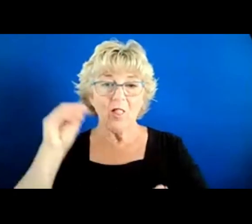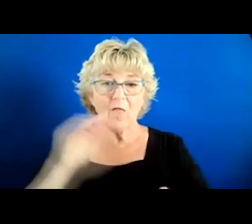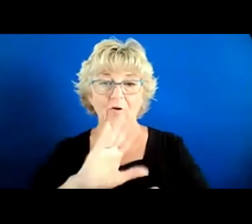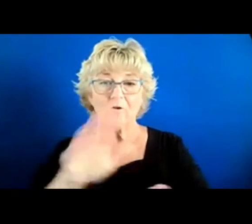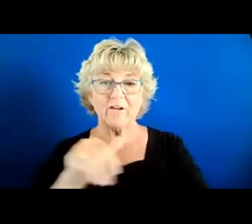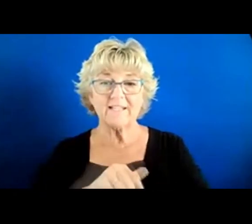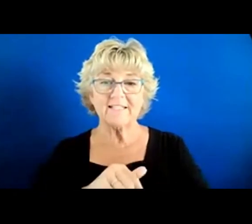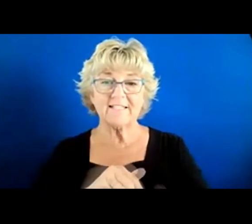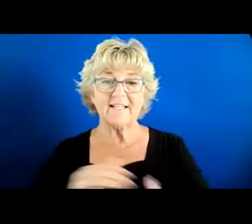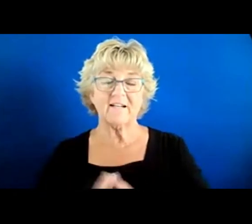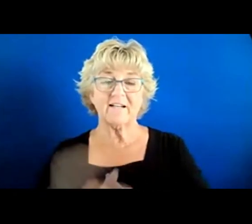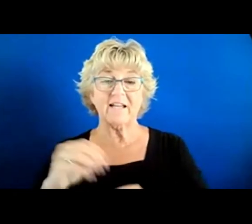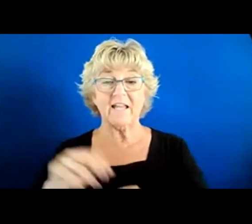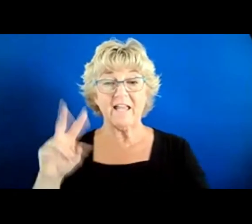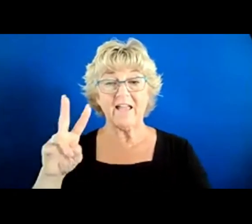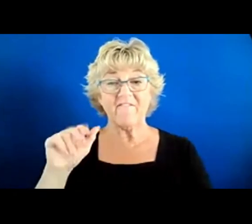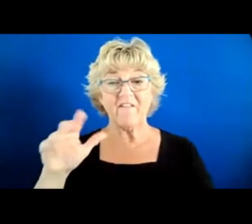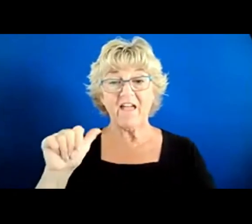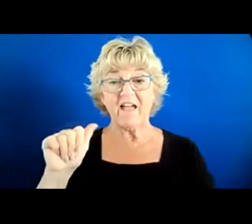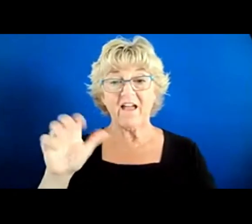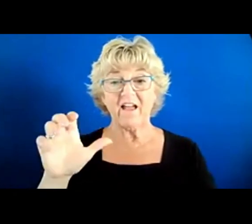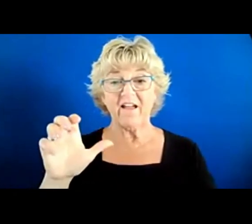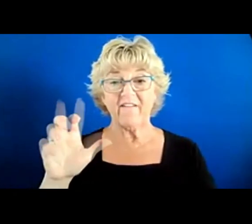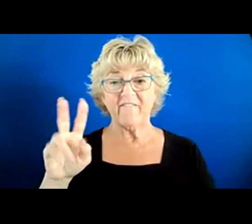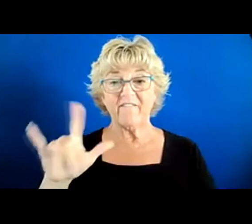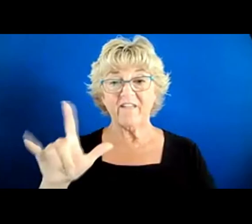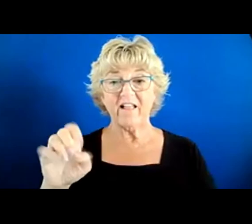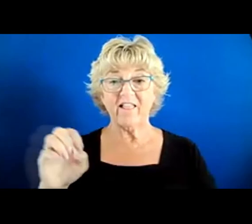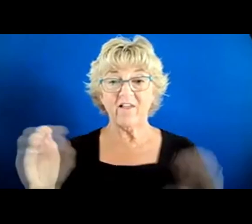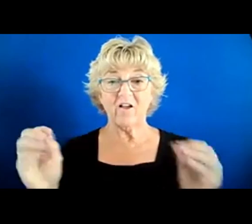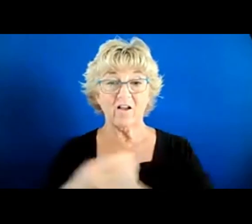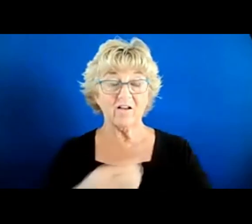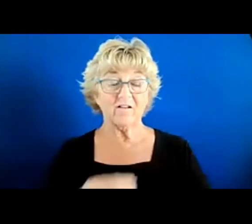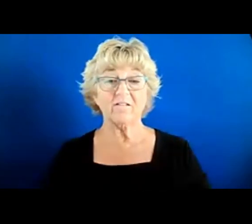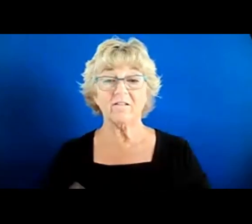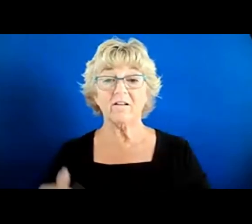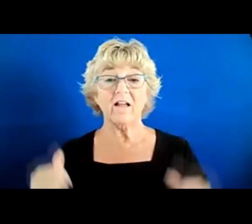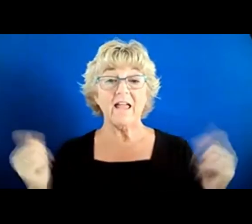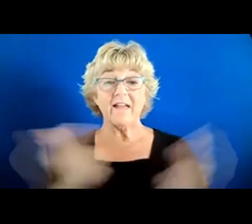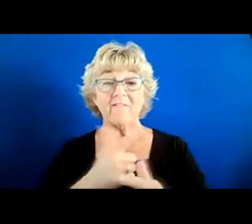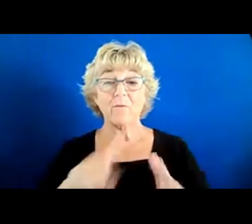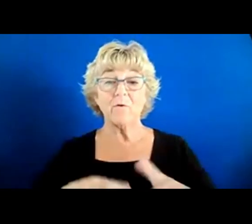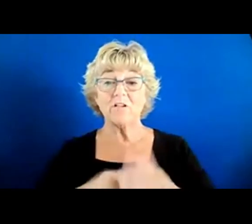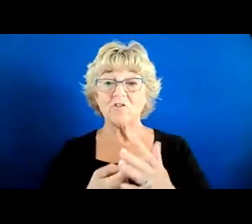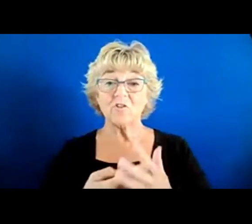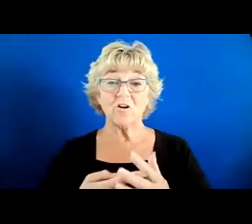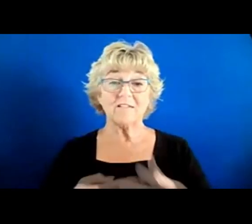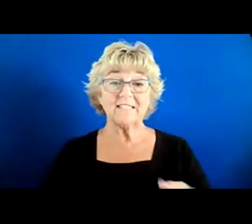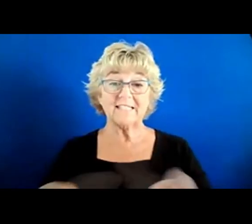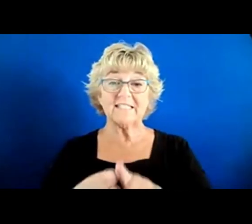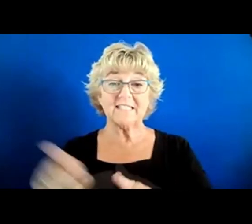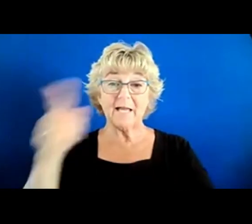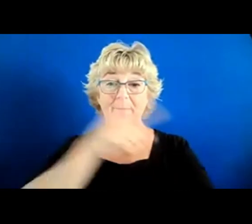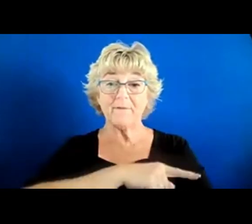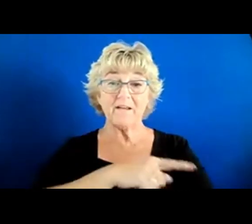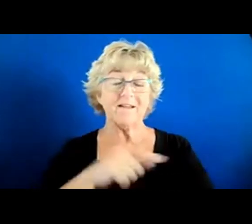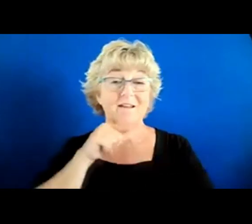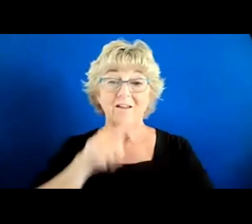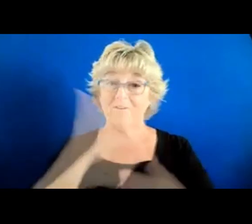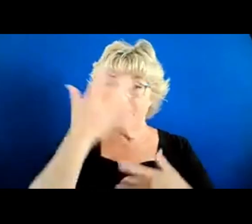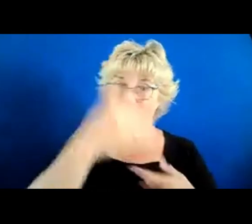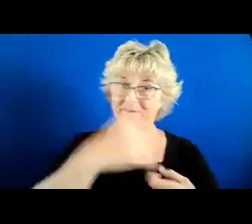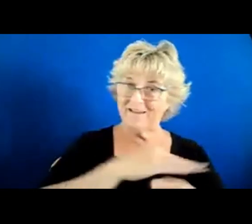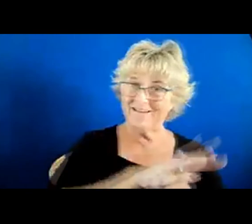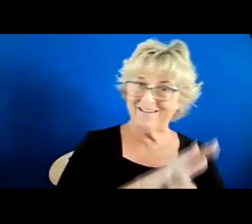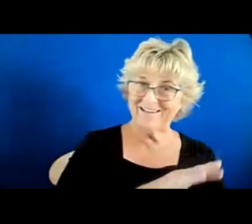Vacaville office. We only hire once a month. Everyone starts on the same day every month. Everyone, not during the pandemic, we've been doing it